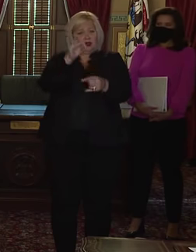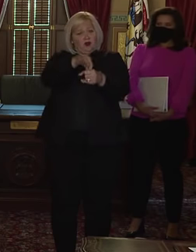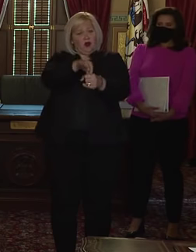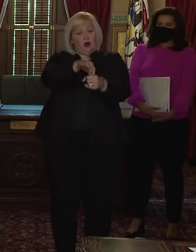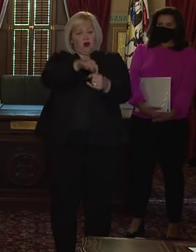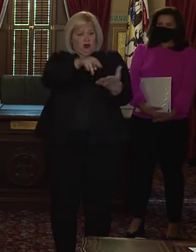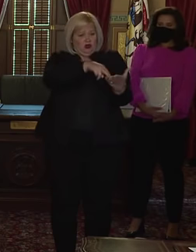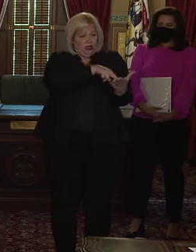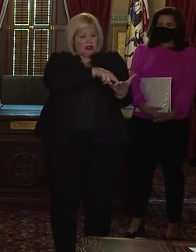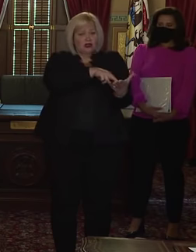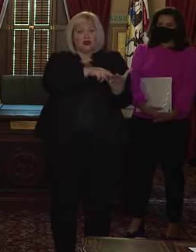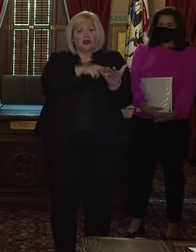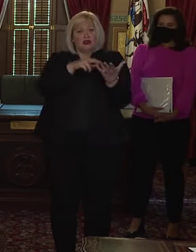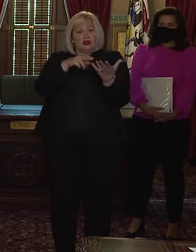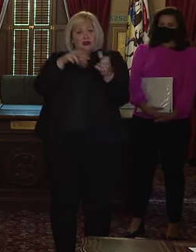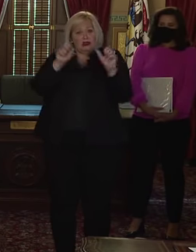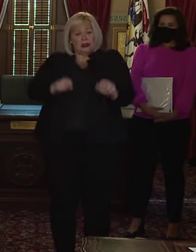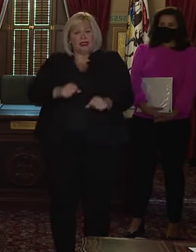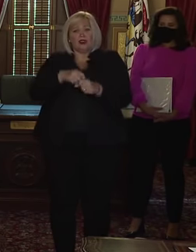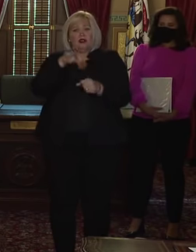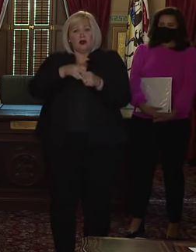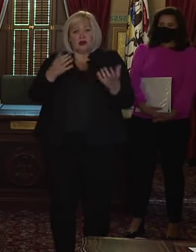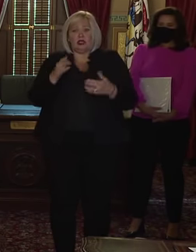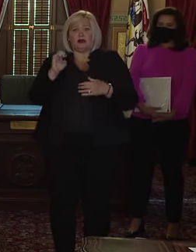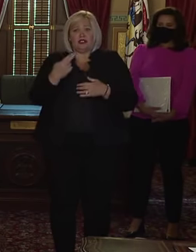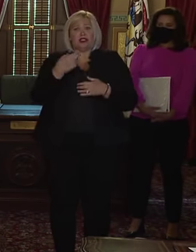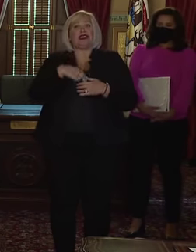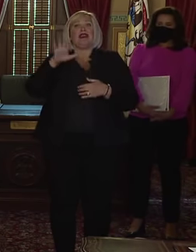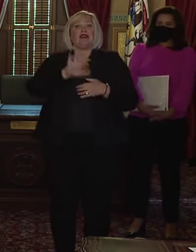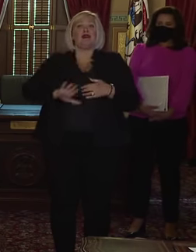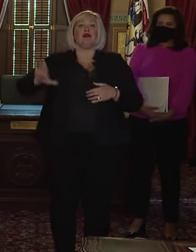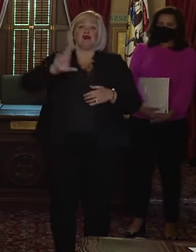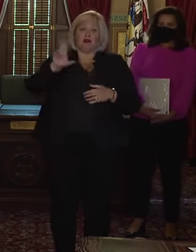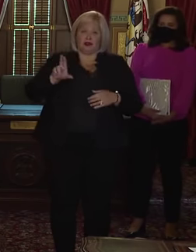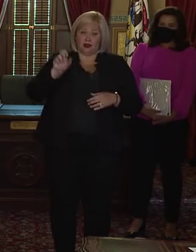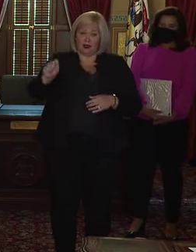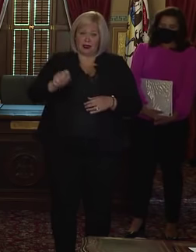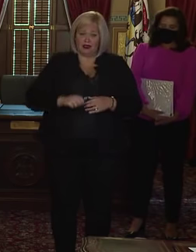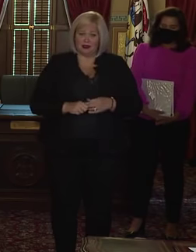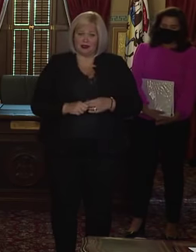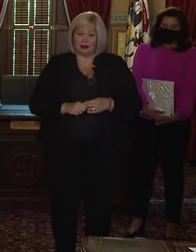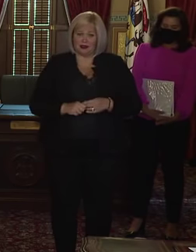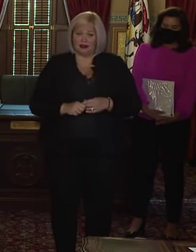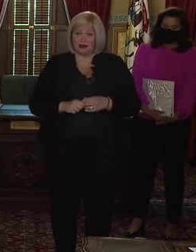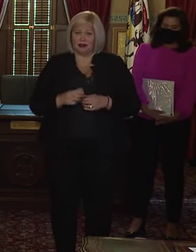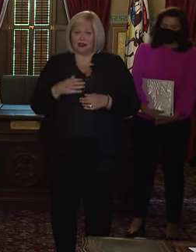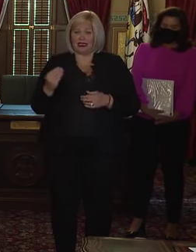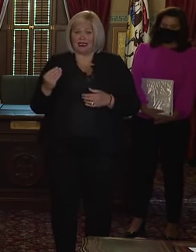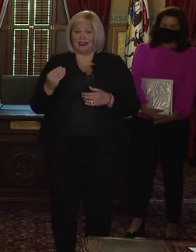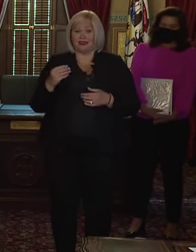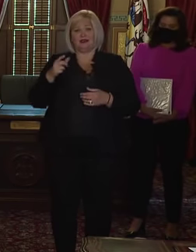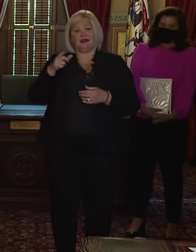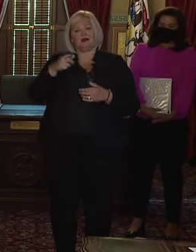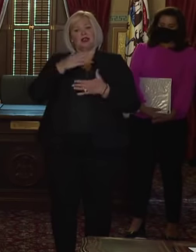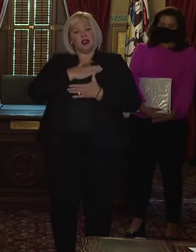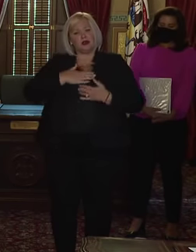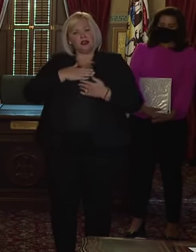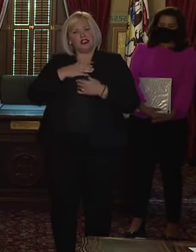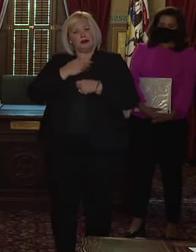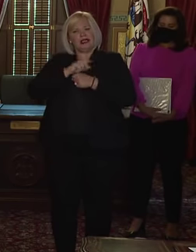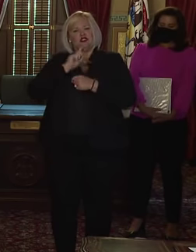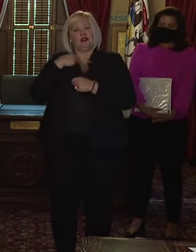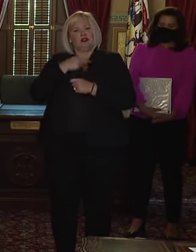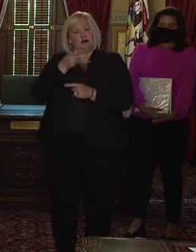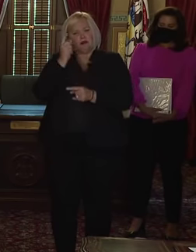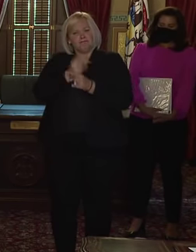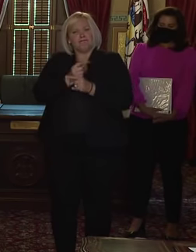to vote and to vote in Michigan and in the United States and to appreciate the accuracy and the